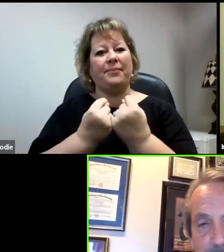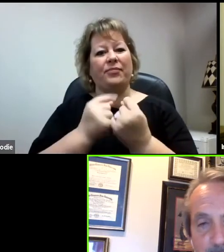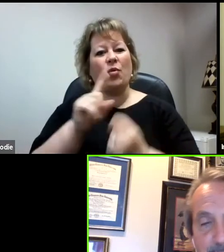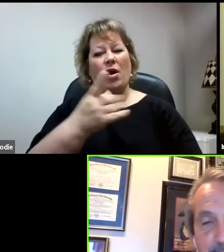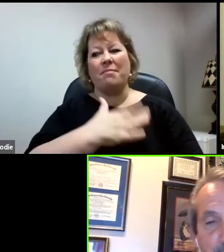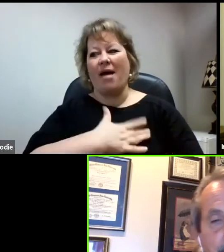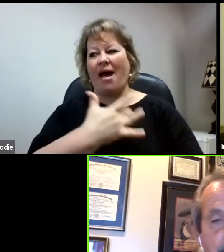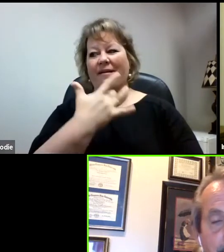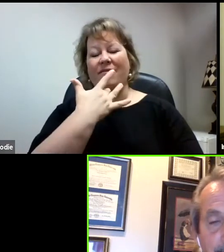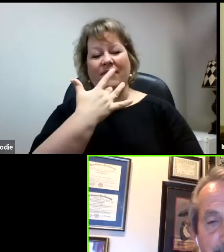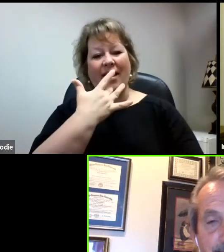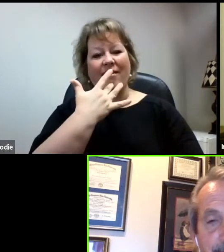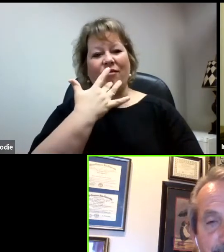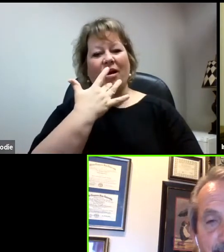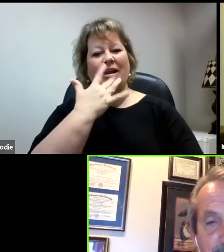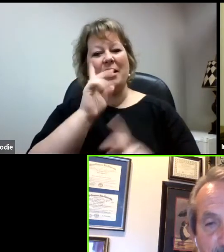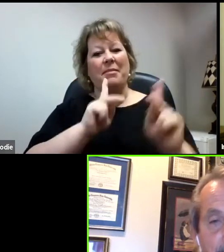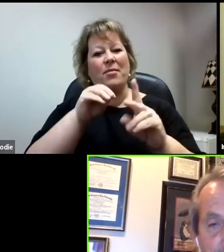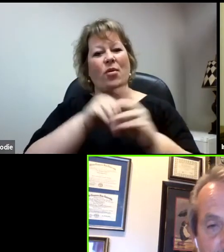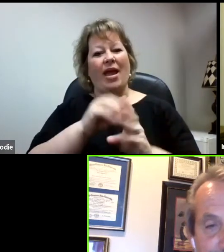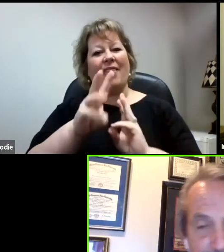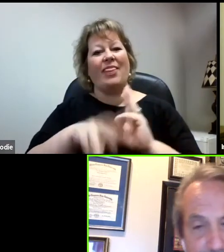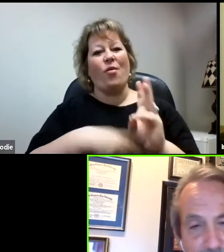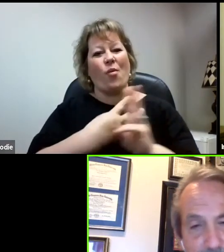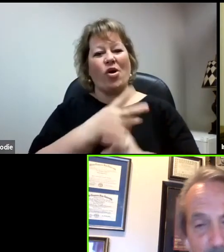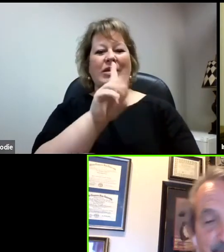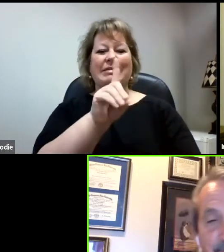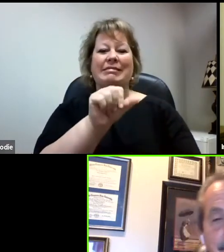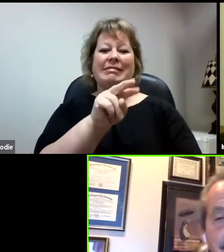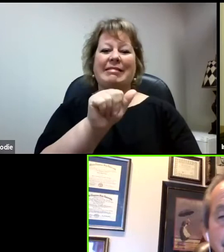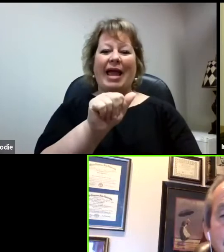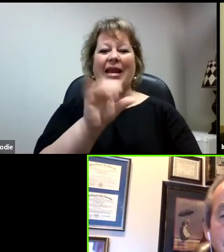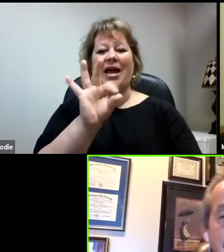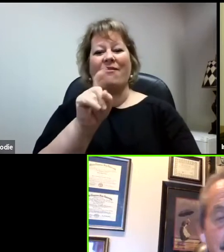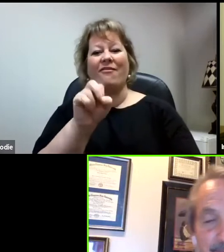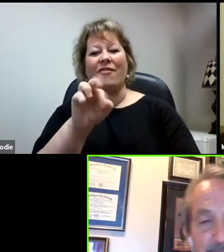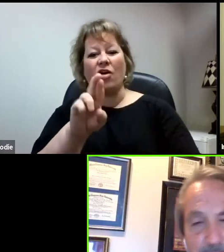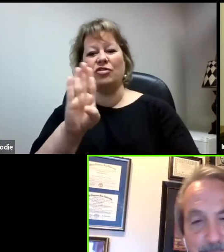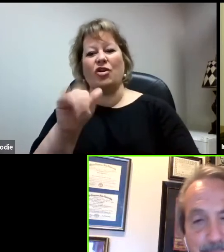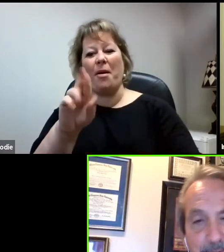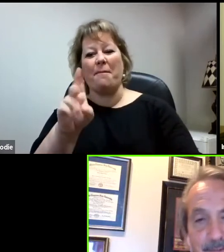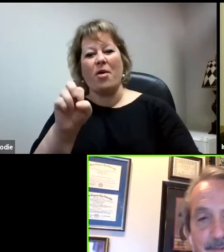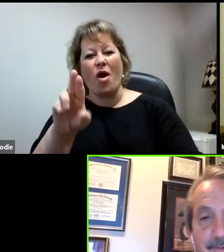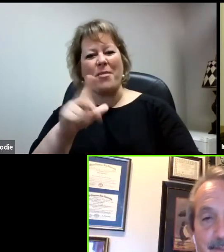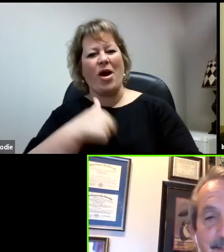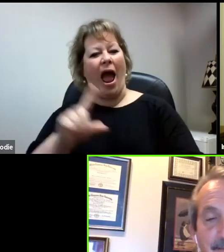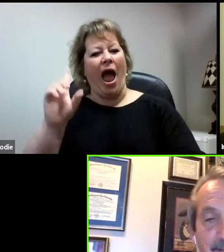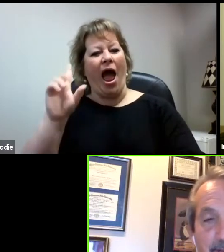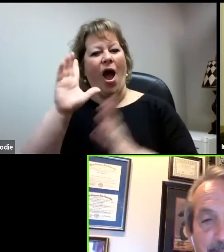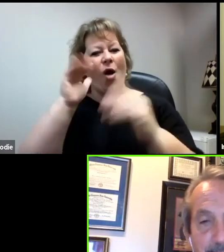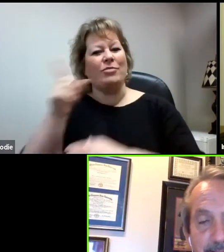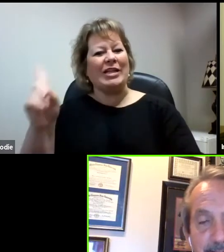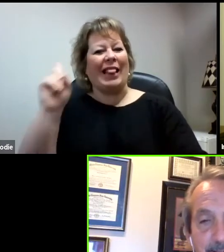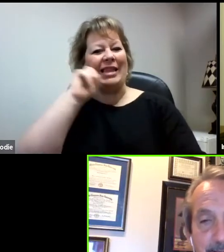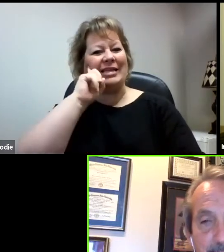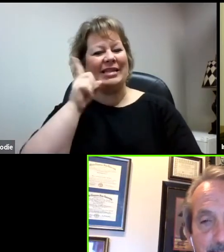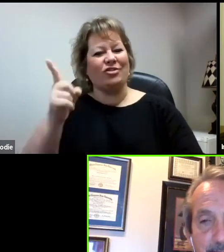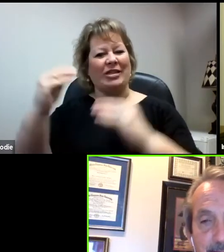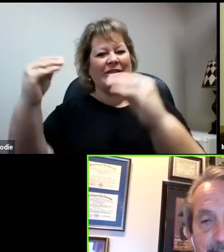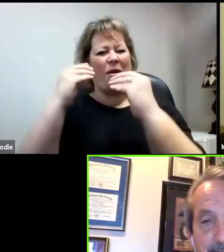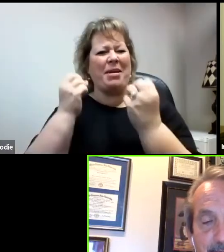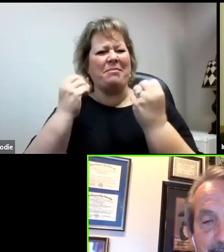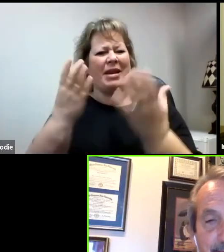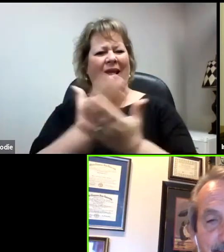favorite people in this world is Dana Foster-Barber. And I hope she's listening because she has taught me many things